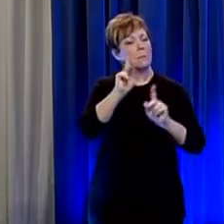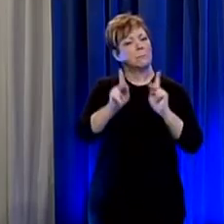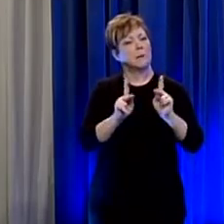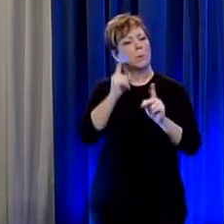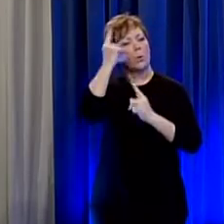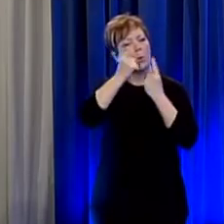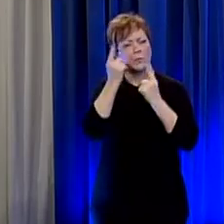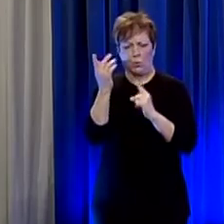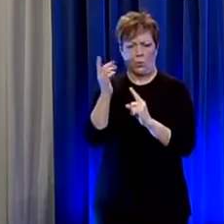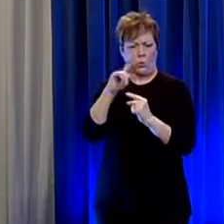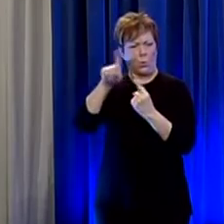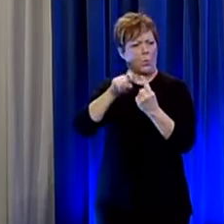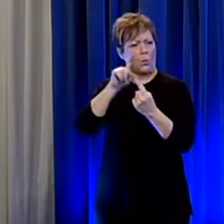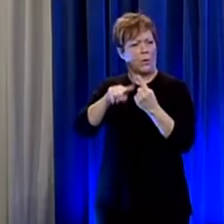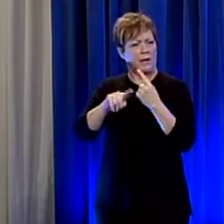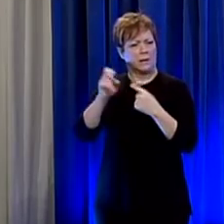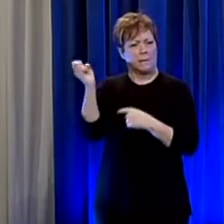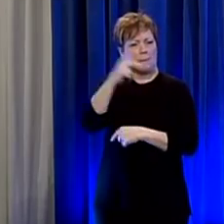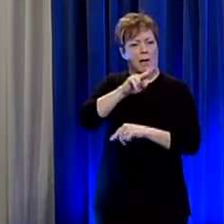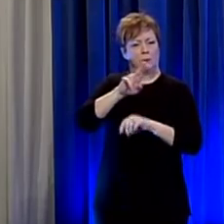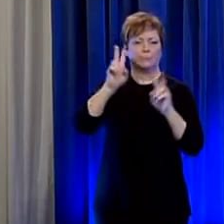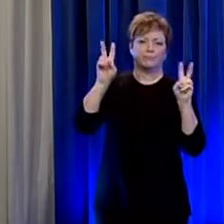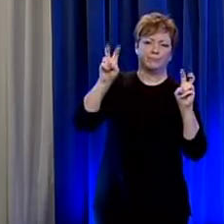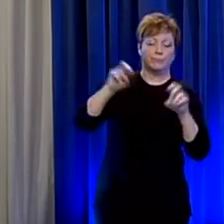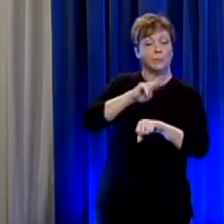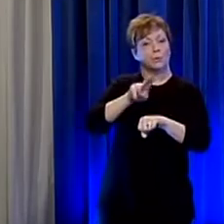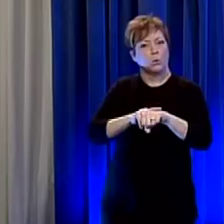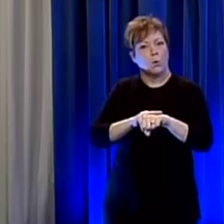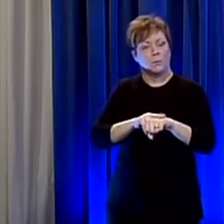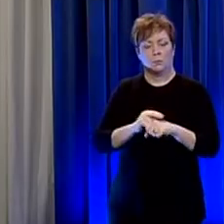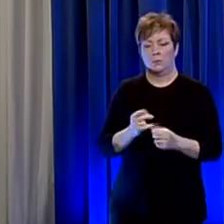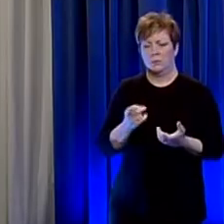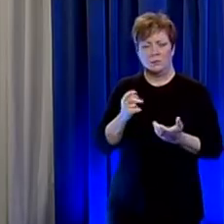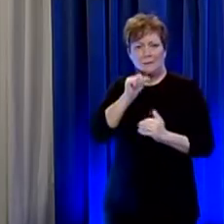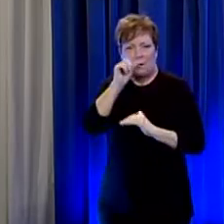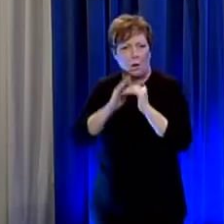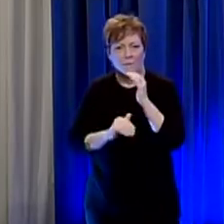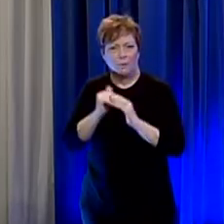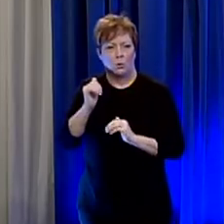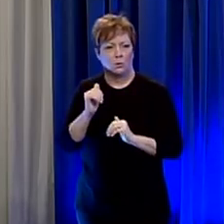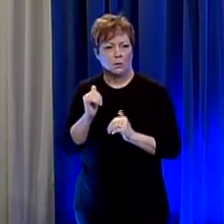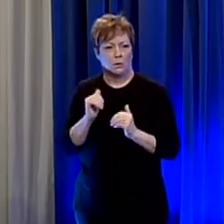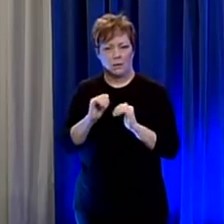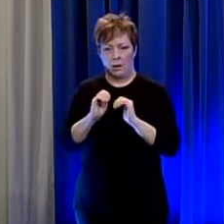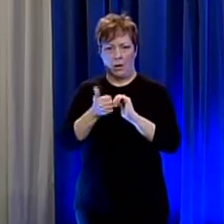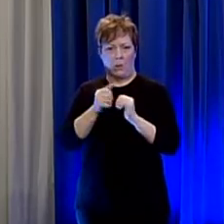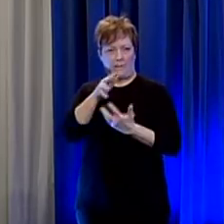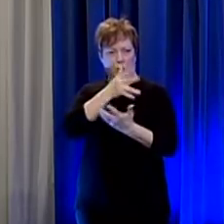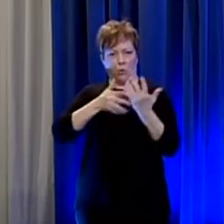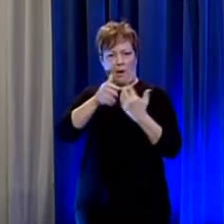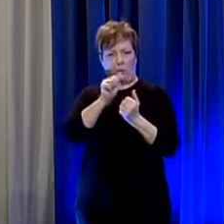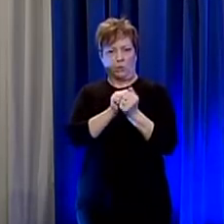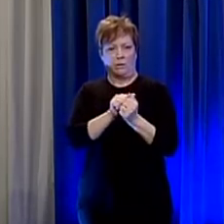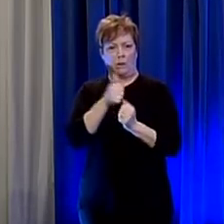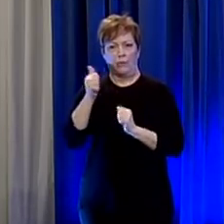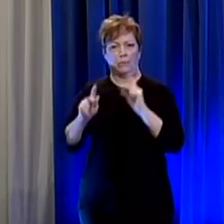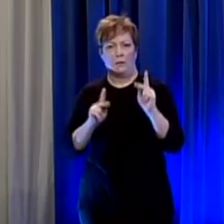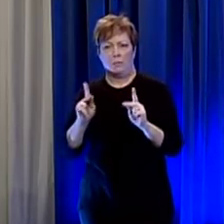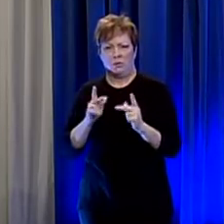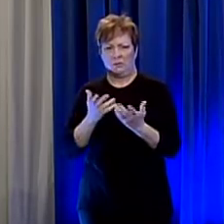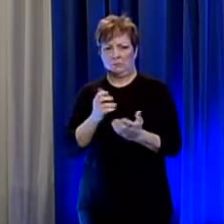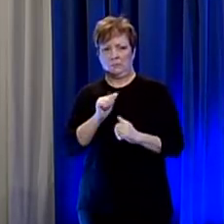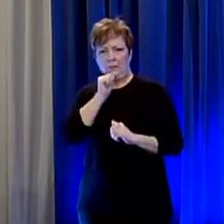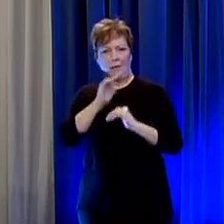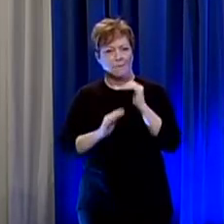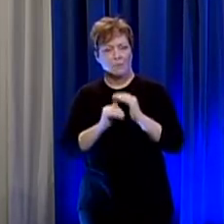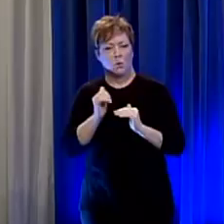point of normalcy um you know for a lot of people this is uncomfortable um and how they interact with their fellow human beings um